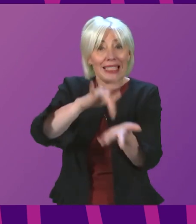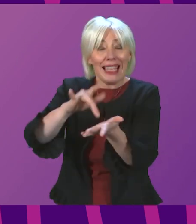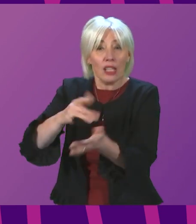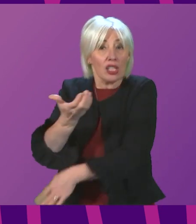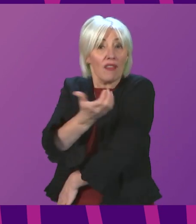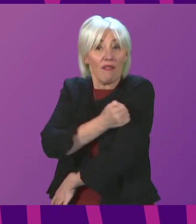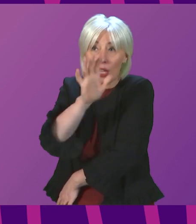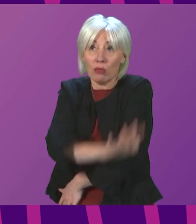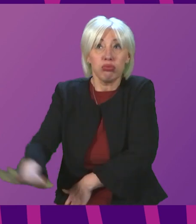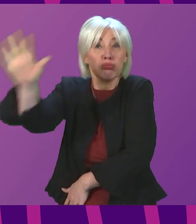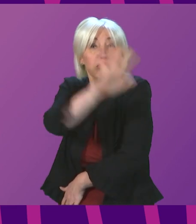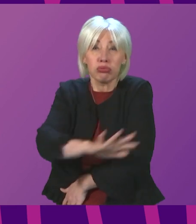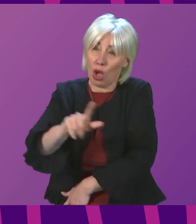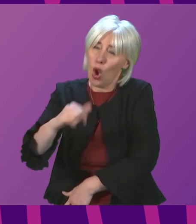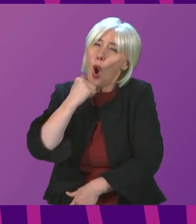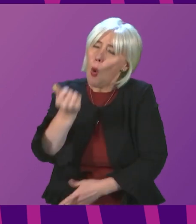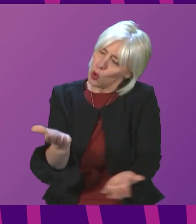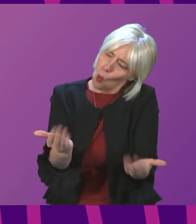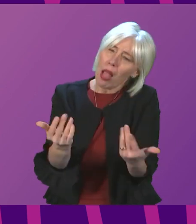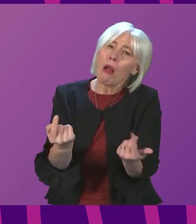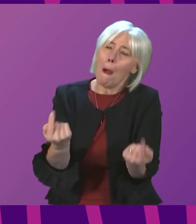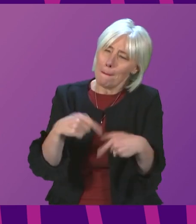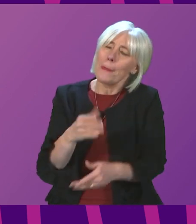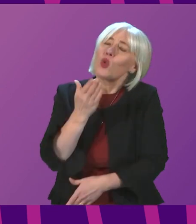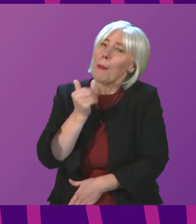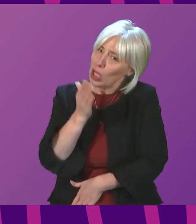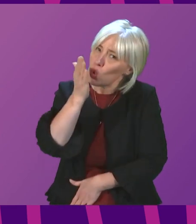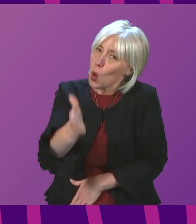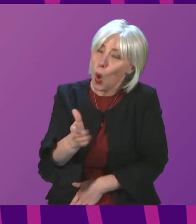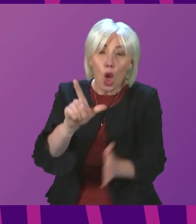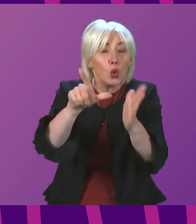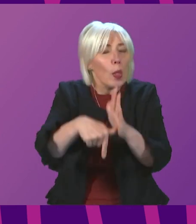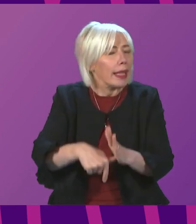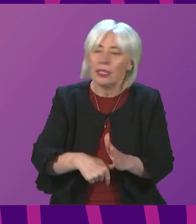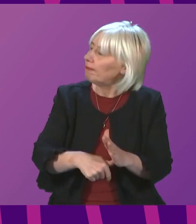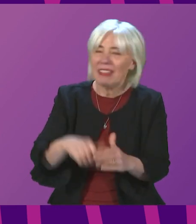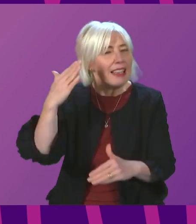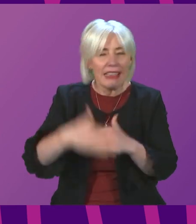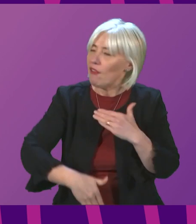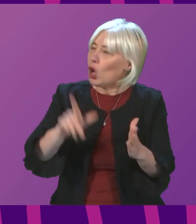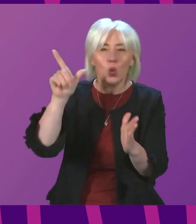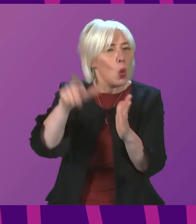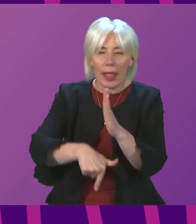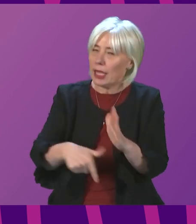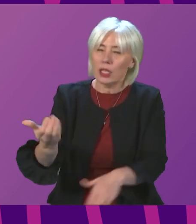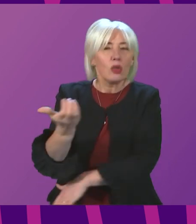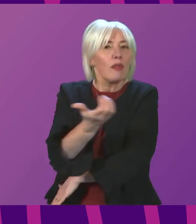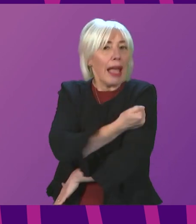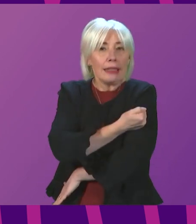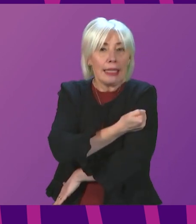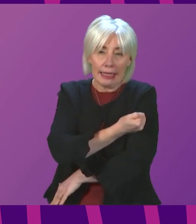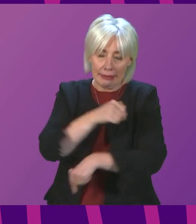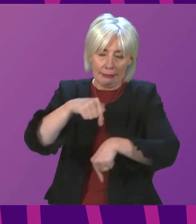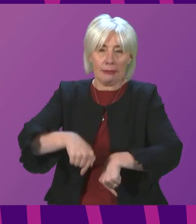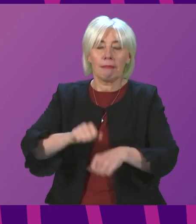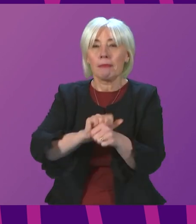and you will always be welcomed. So please do go along. It is not too late. It is never too late to be vaccinated against this virus.